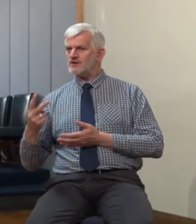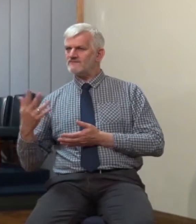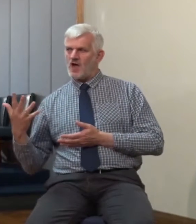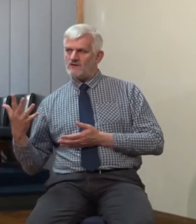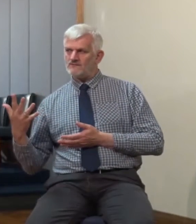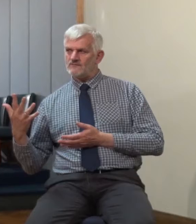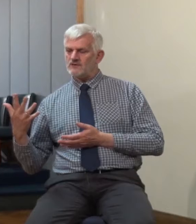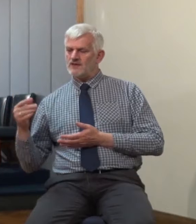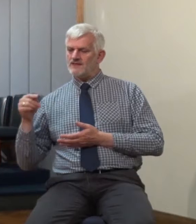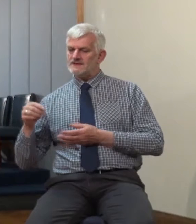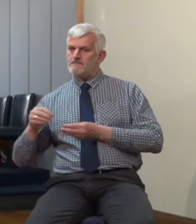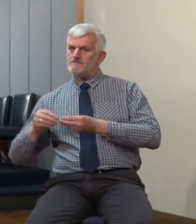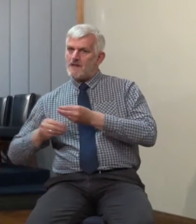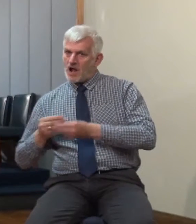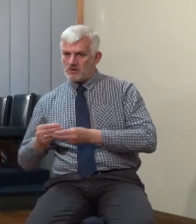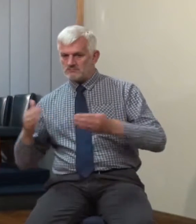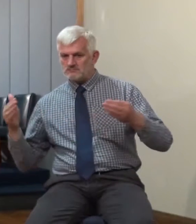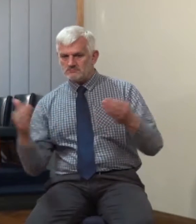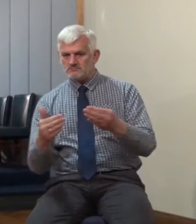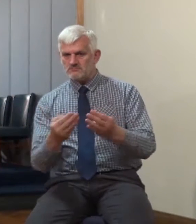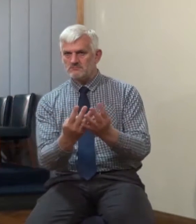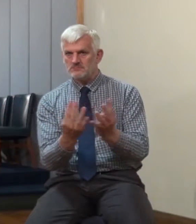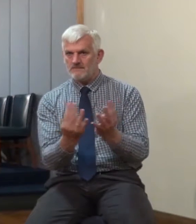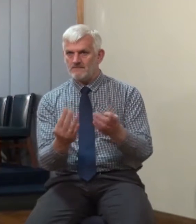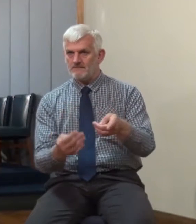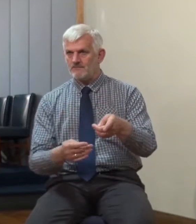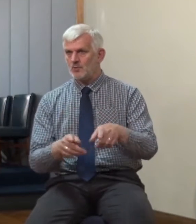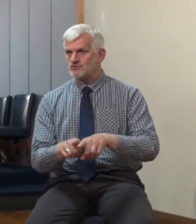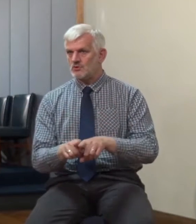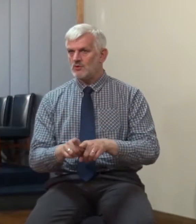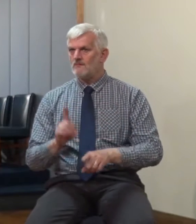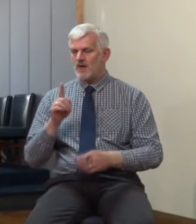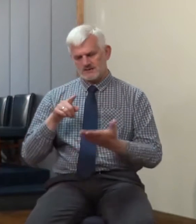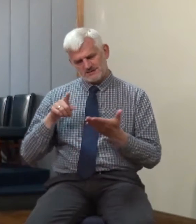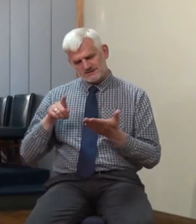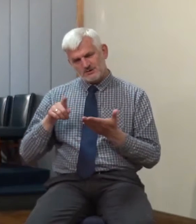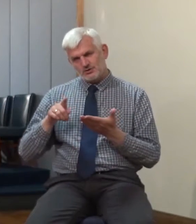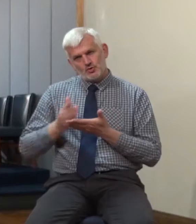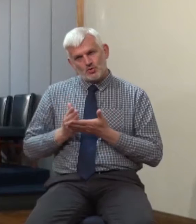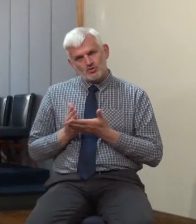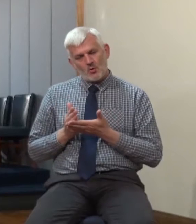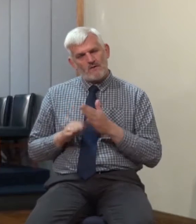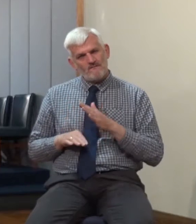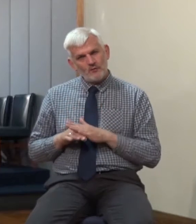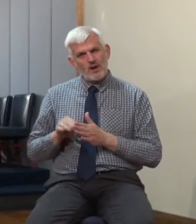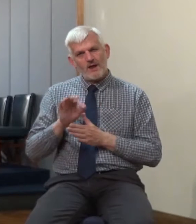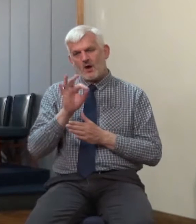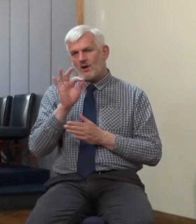primary for the apostles. You can't be absolutely certain of that, because in slightly different